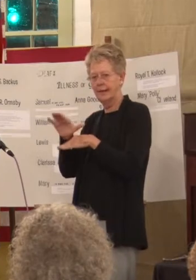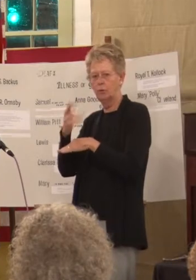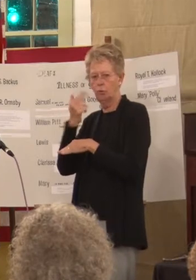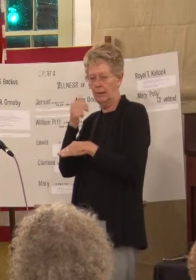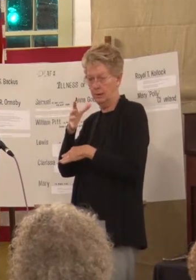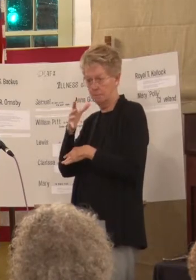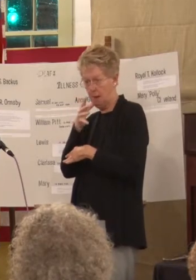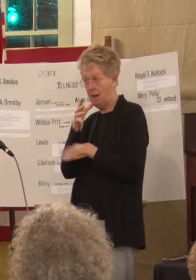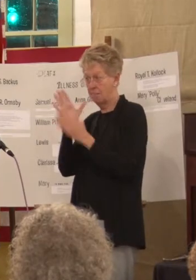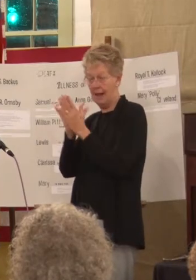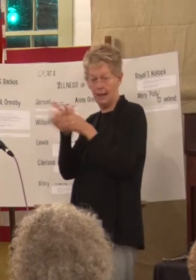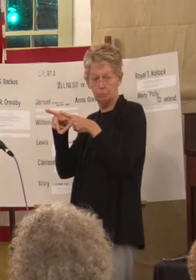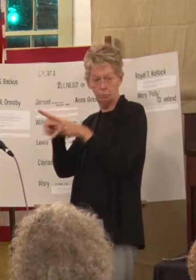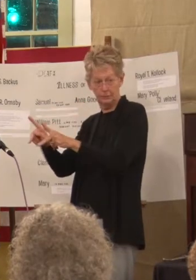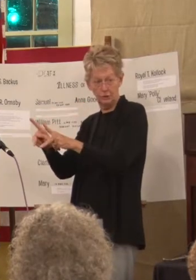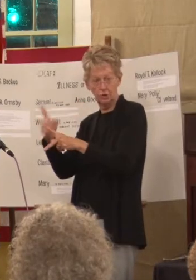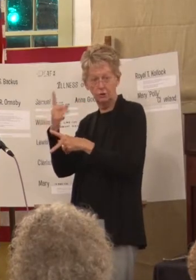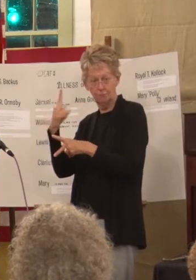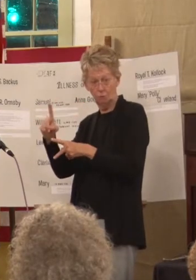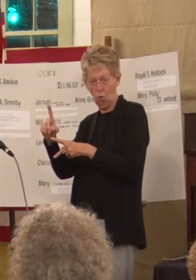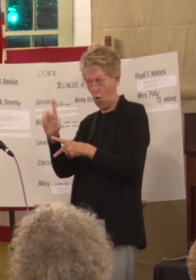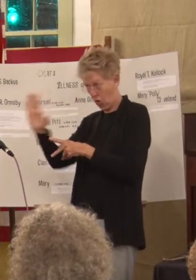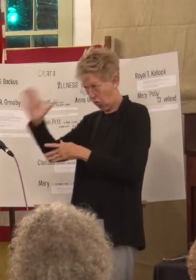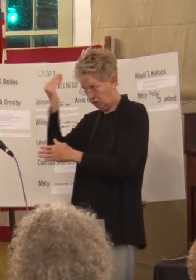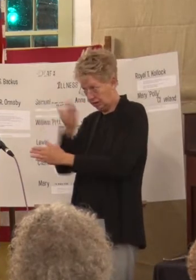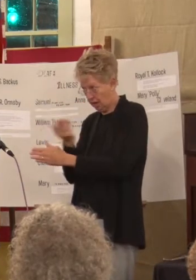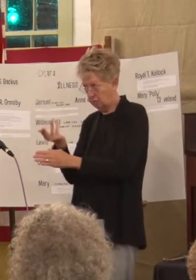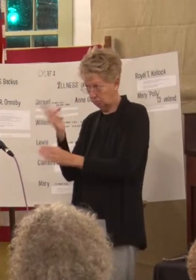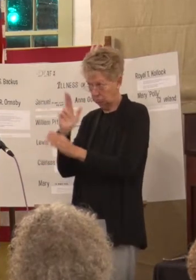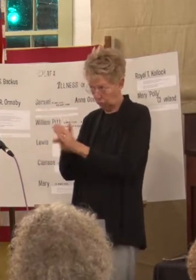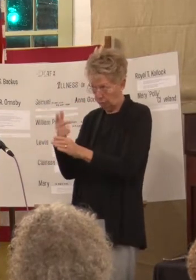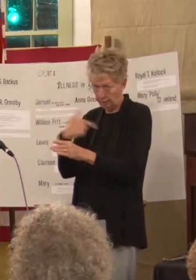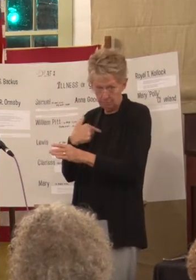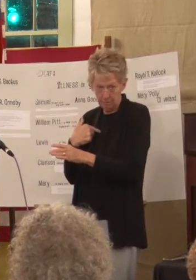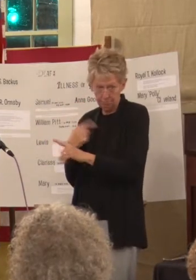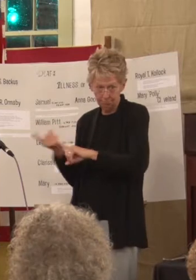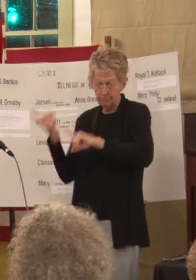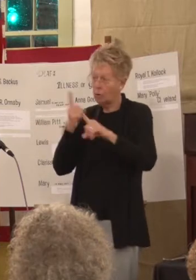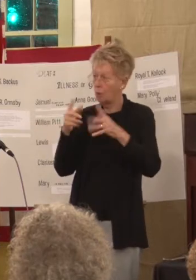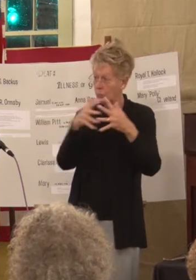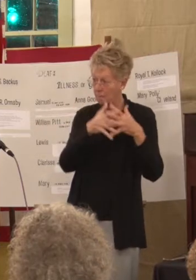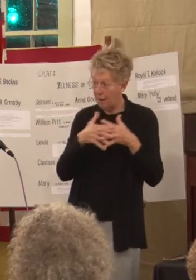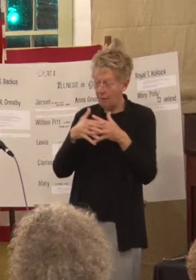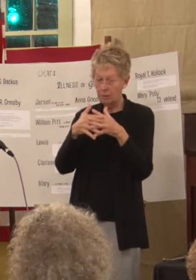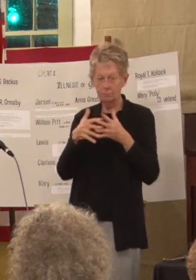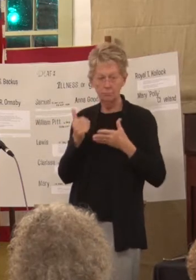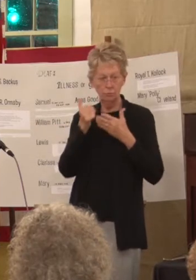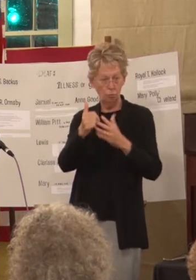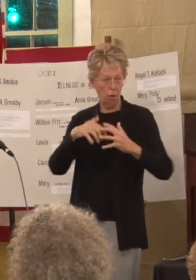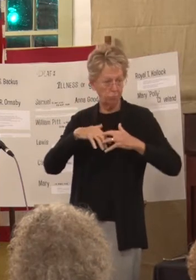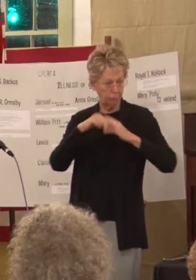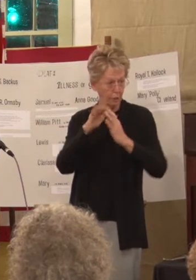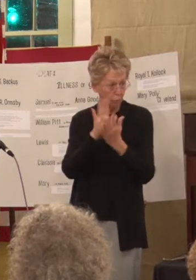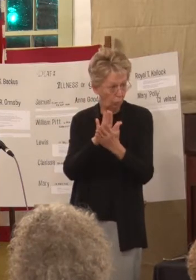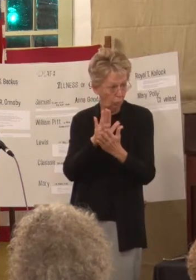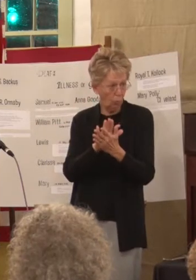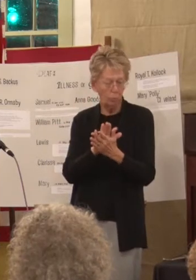asking permission for her son to join him in America to help open up the school. of course, she was like,